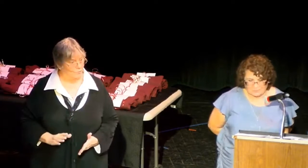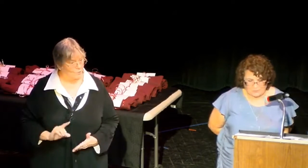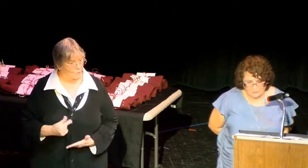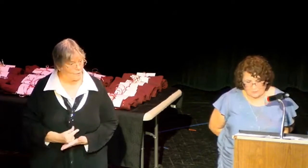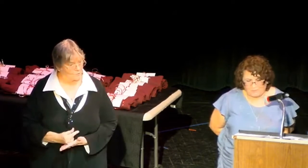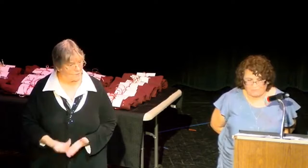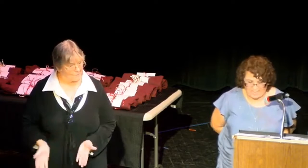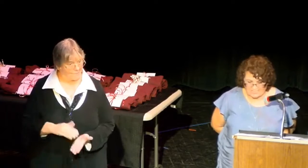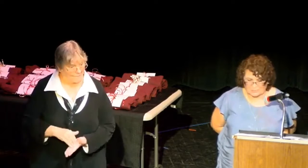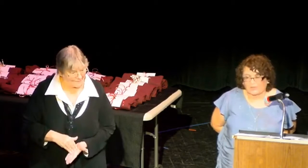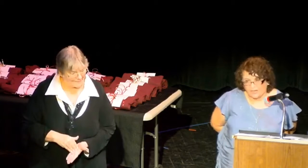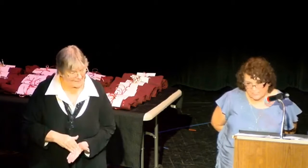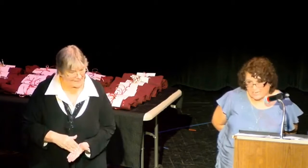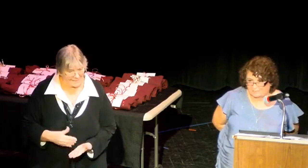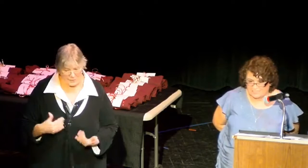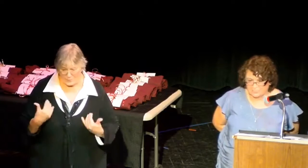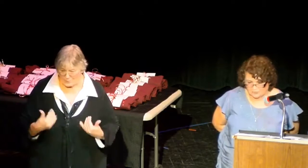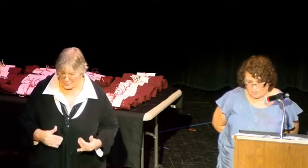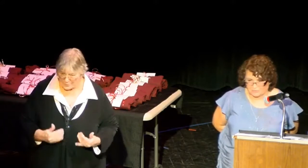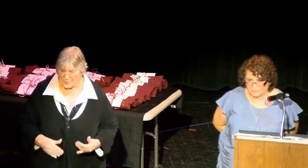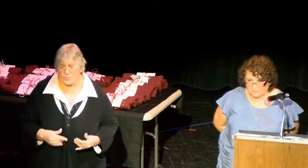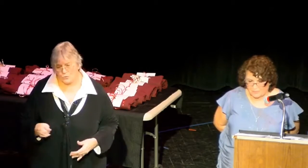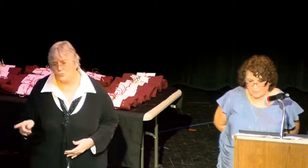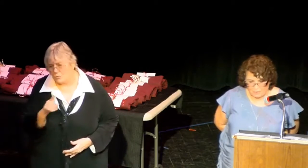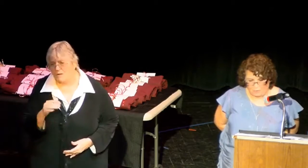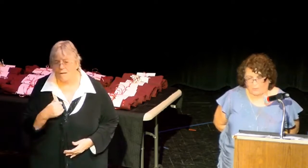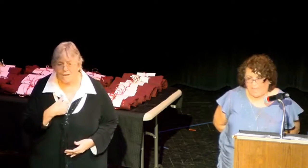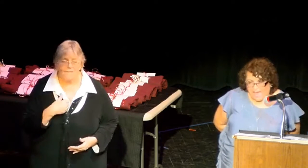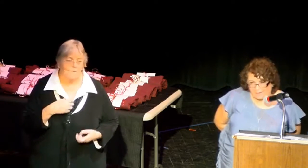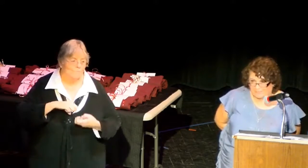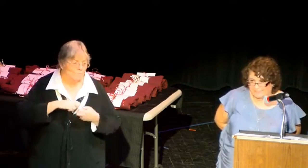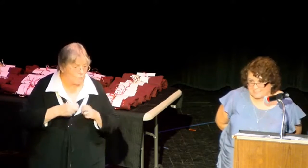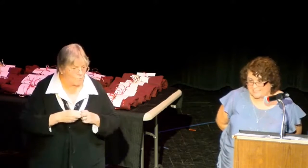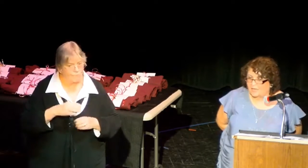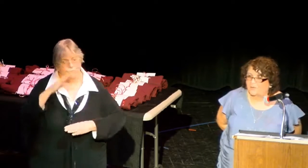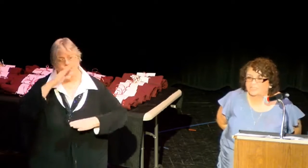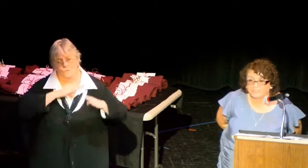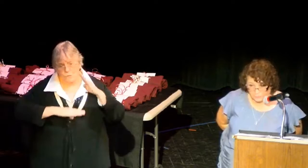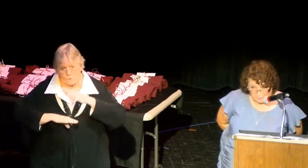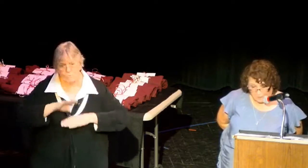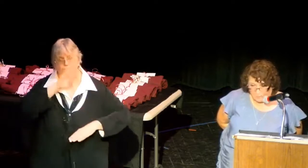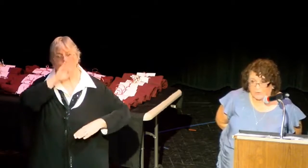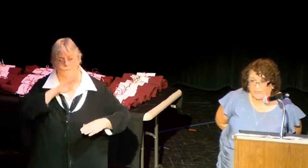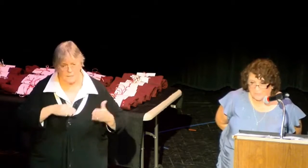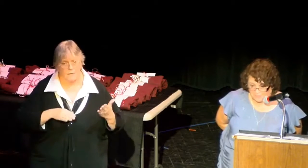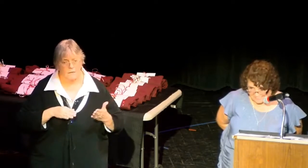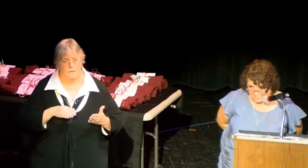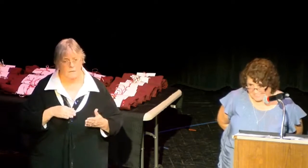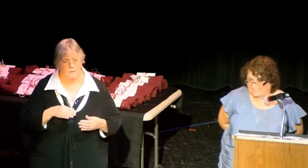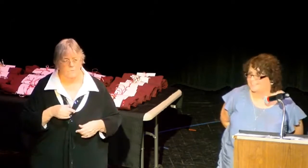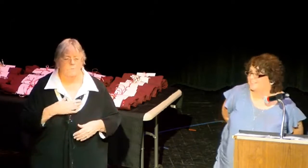times when you will be faced with hard times and struggles. When that happens, I want you to remember